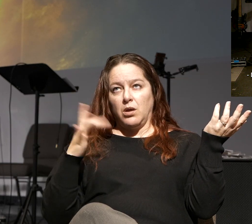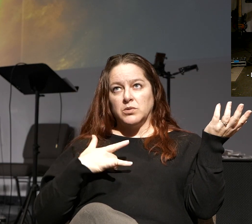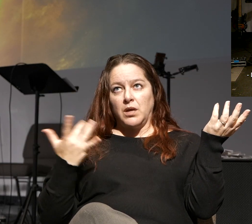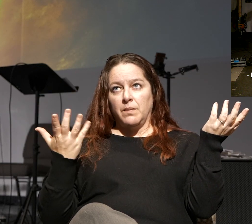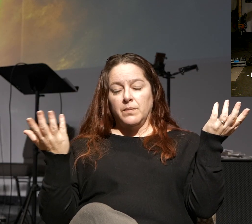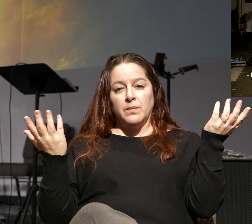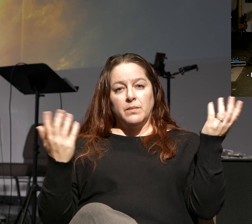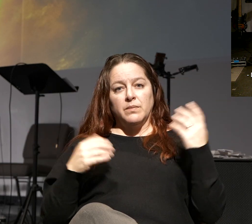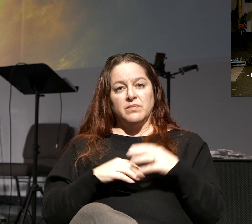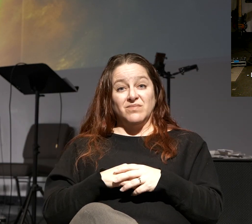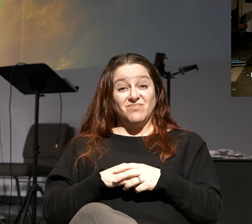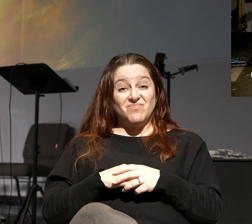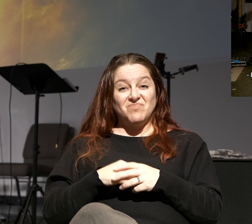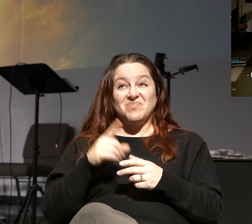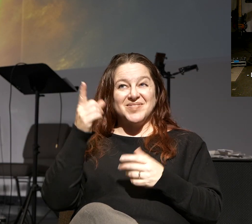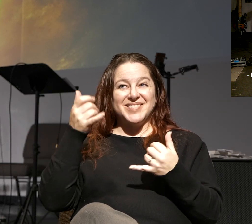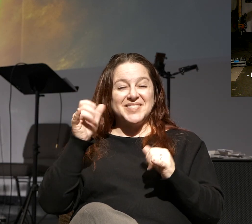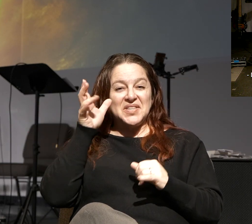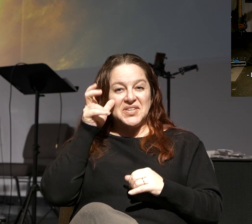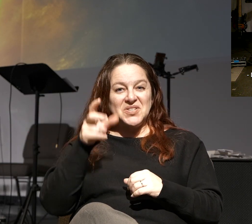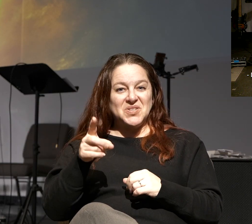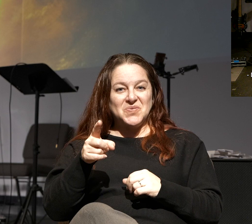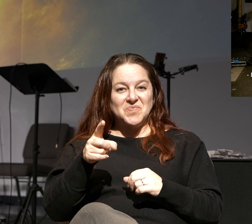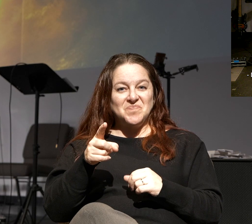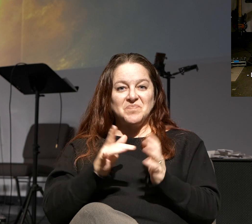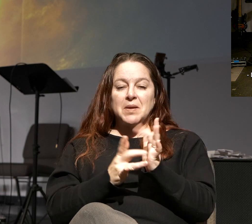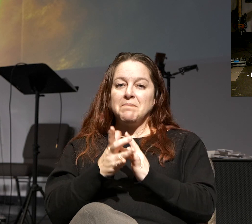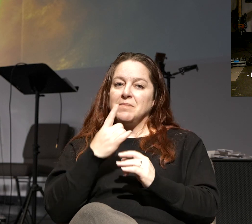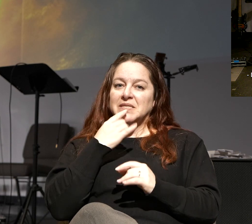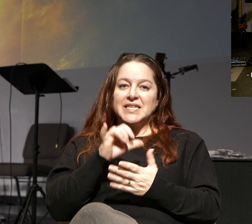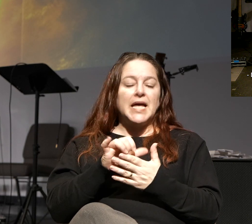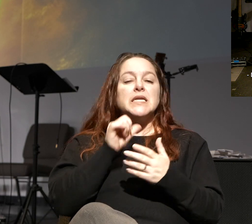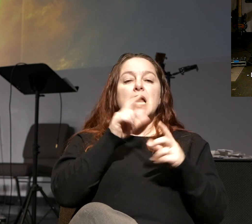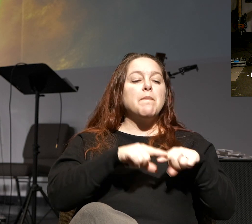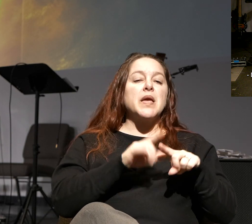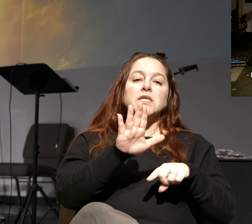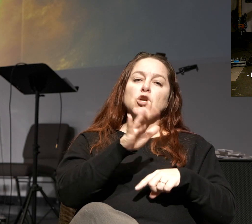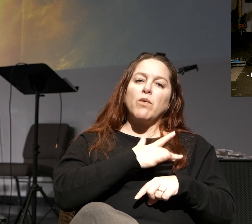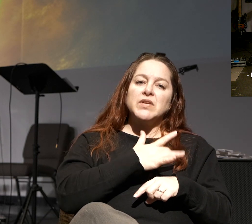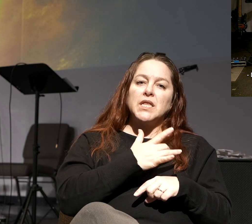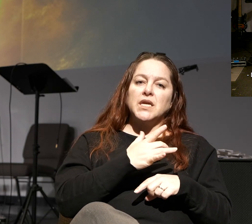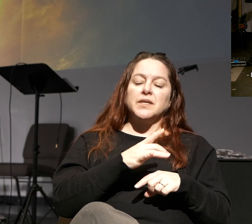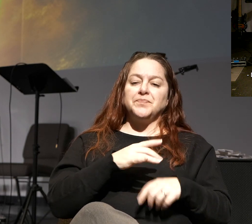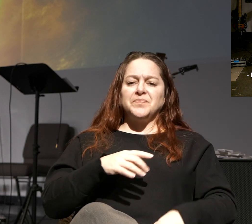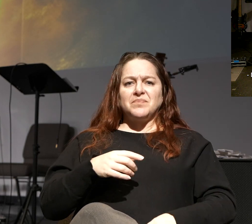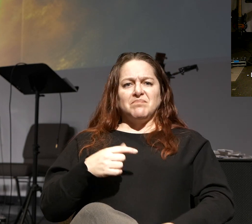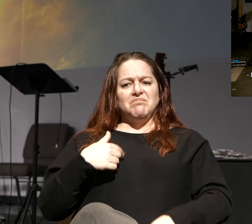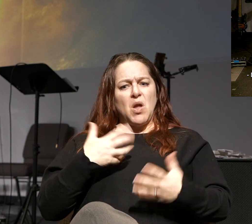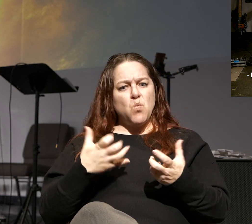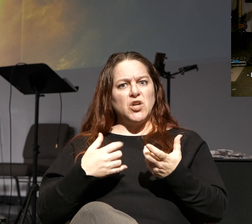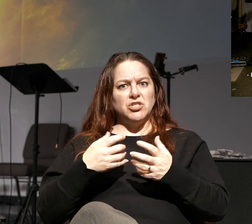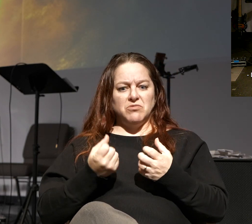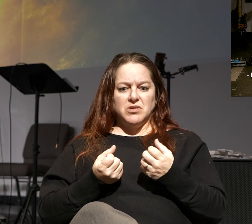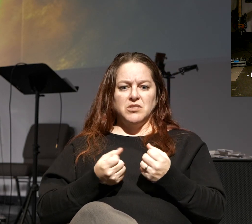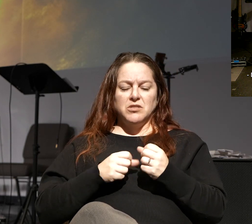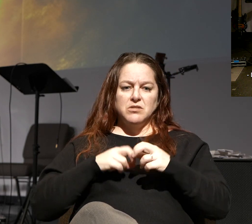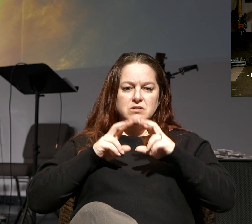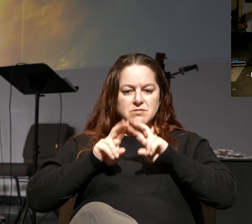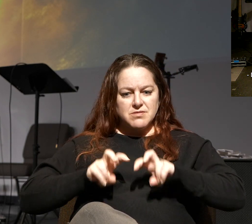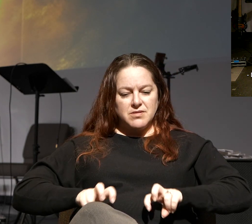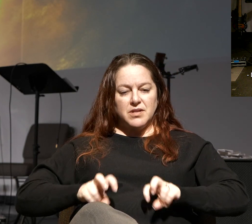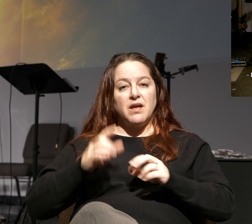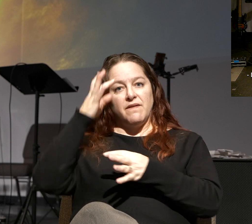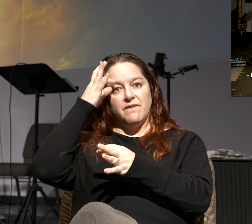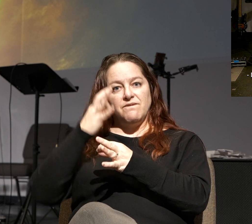What's going on? He still hears you because the Bible says that, not based on your feelings. So, I want to kind of walk through this. This is what I typically do.